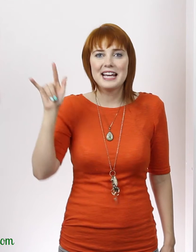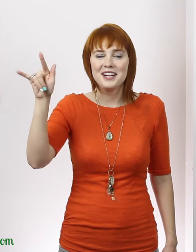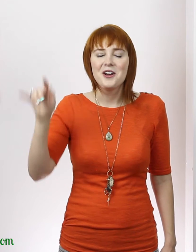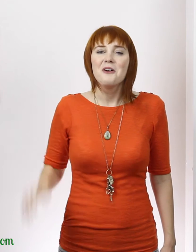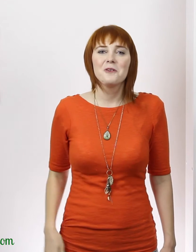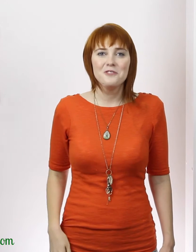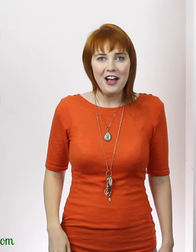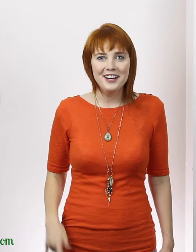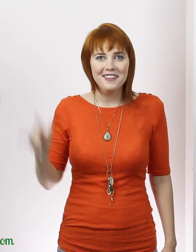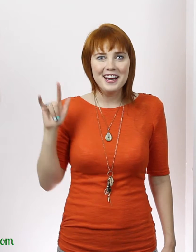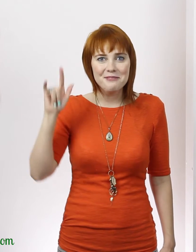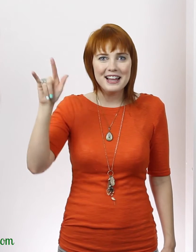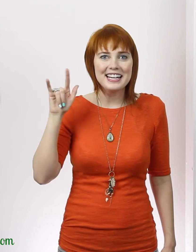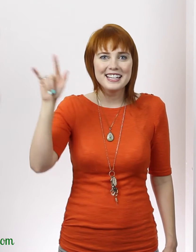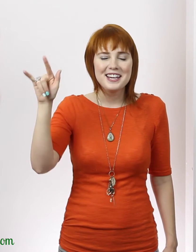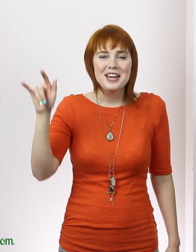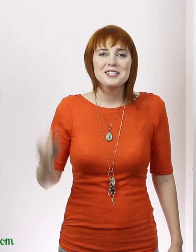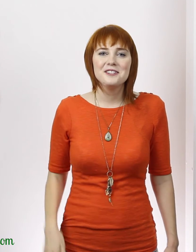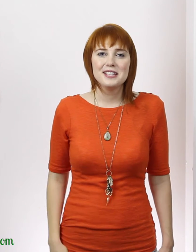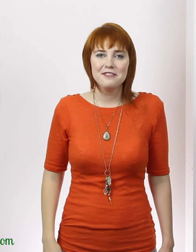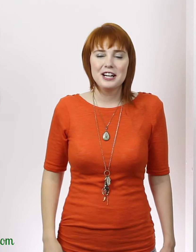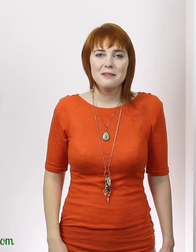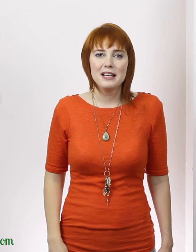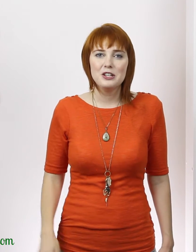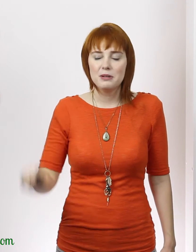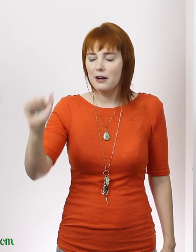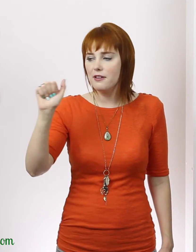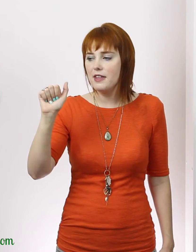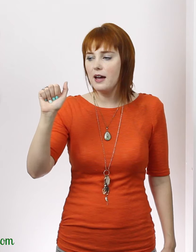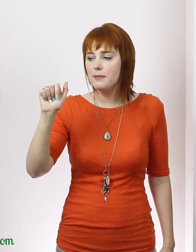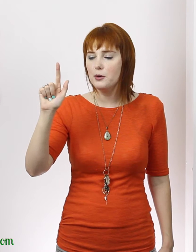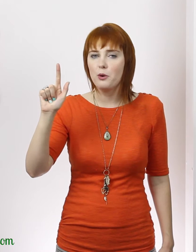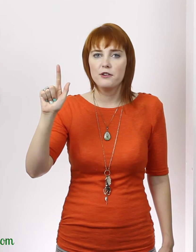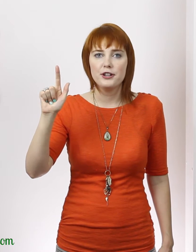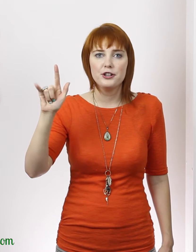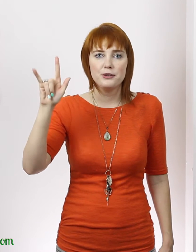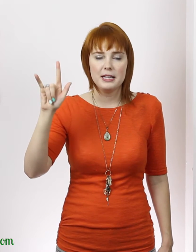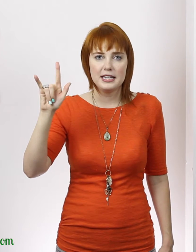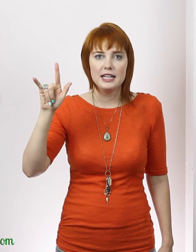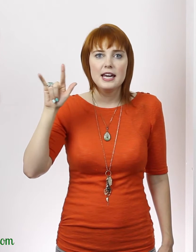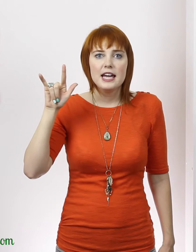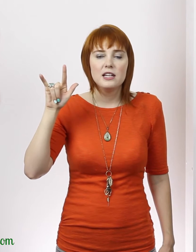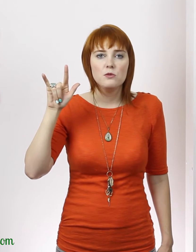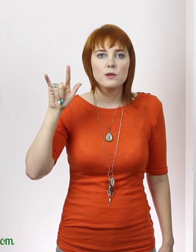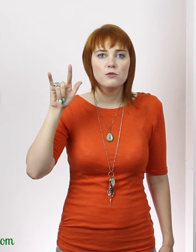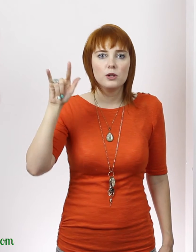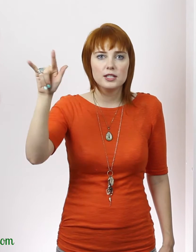Airplane. We're flying on the airplane. To do the sign for airplane, you put out your thumb and your pointer finger and your pinky and you move them forward